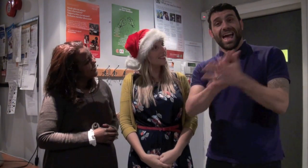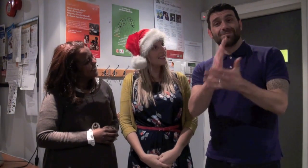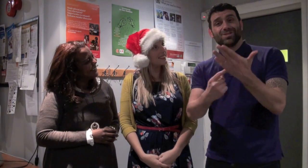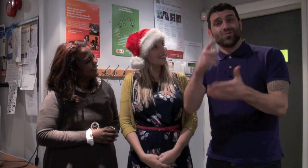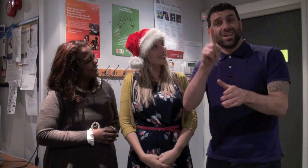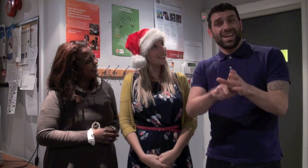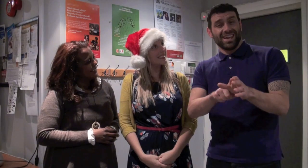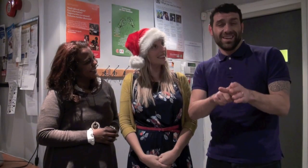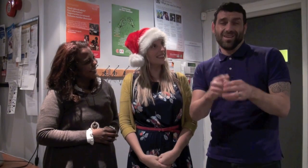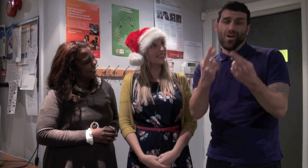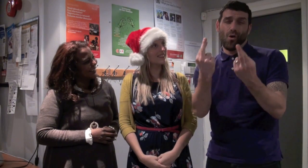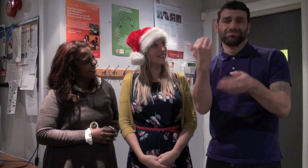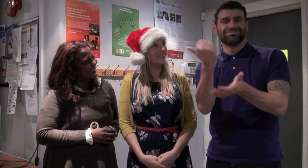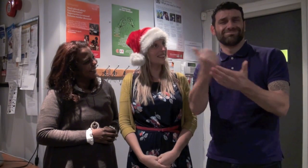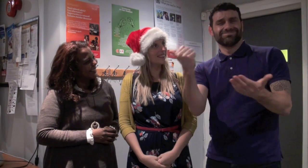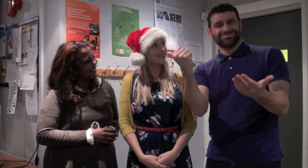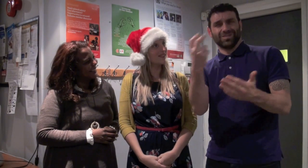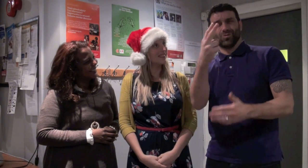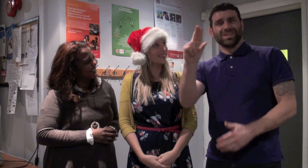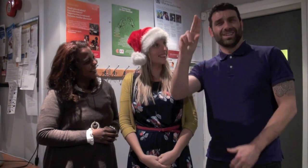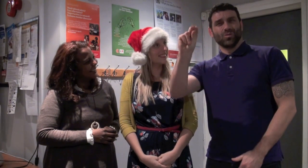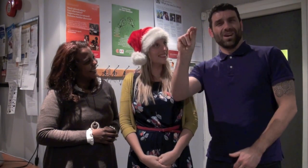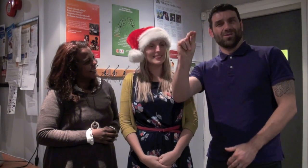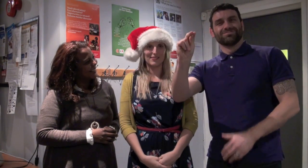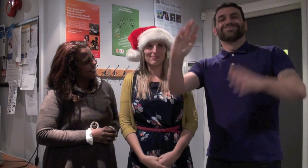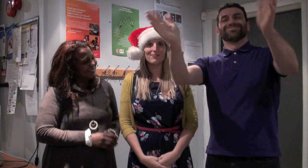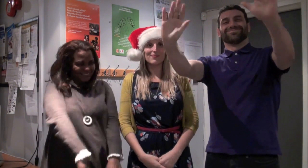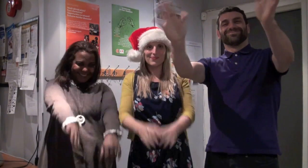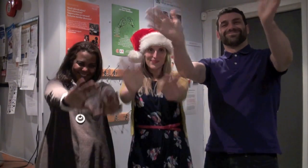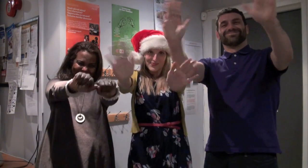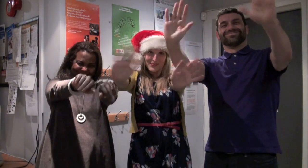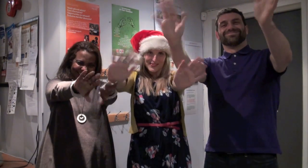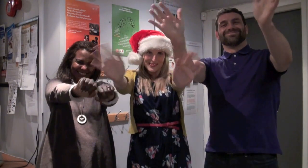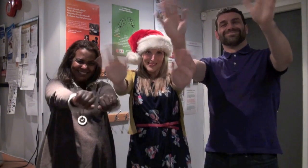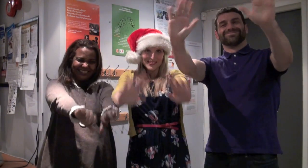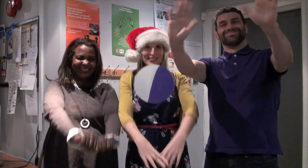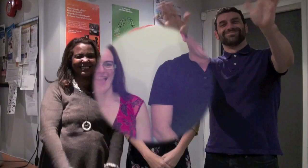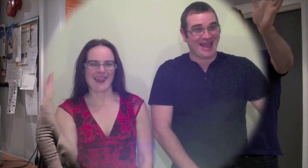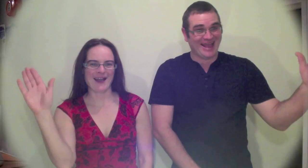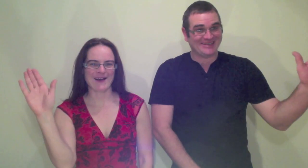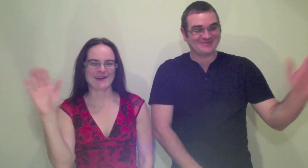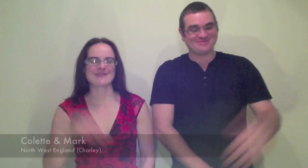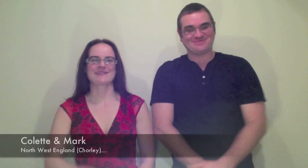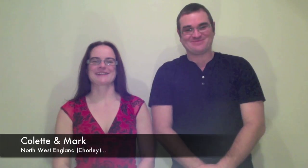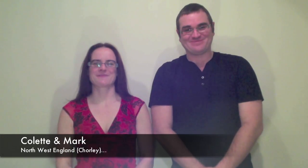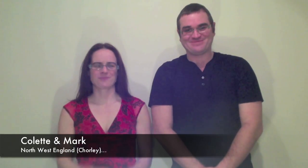and Happy New Year. Hope you have a fantastic 2012. Bye! Hello!